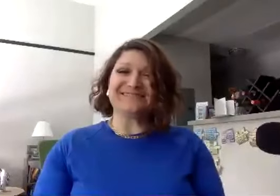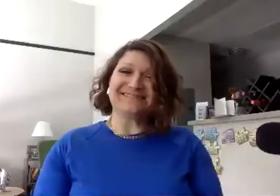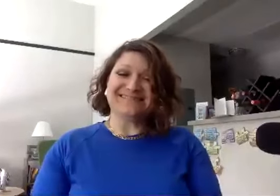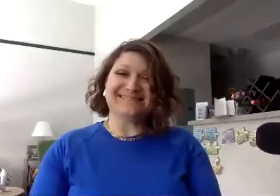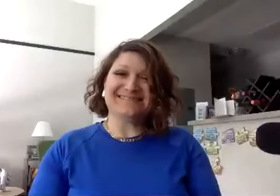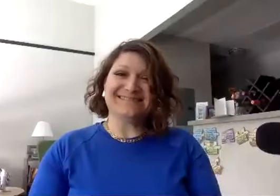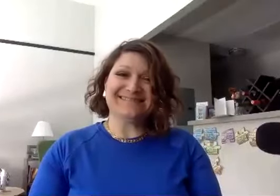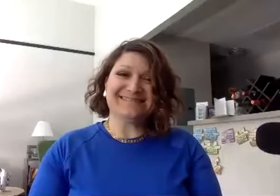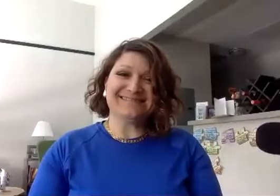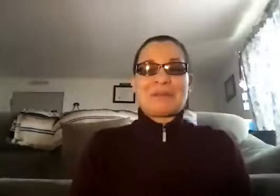Thank you. you.